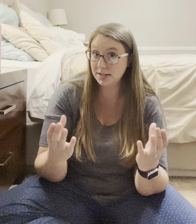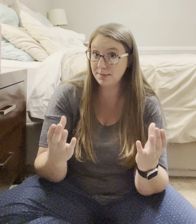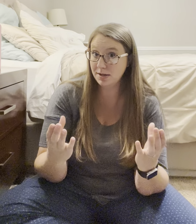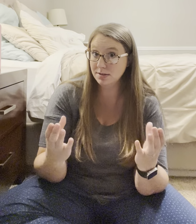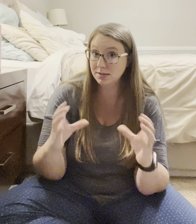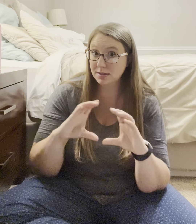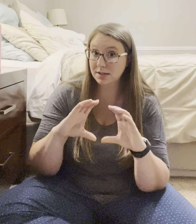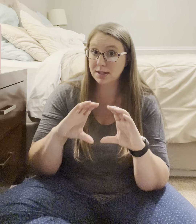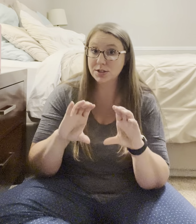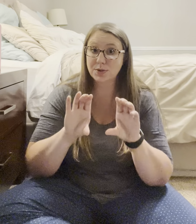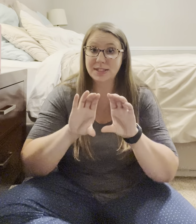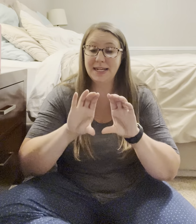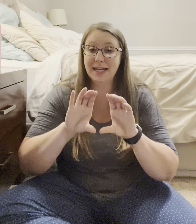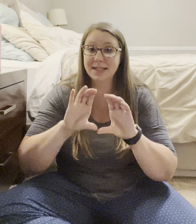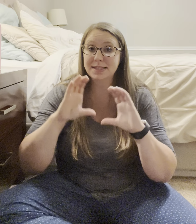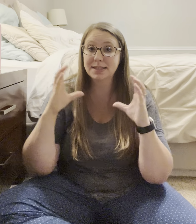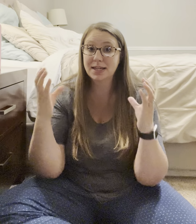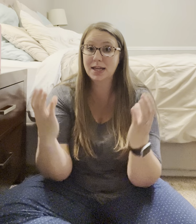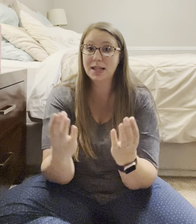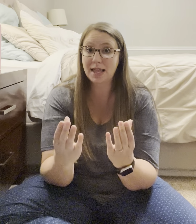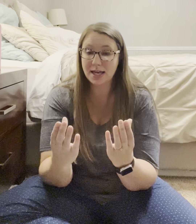eyebrows. So, see hands. Class.